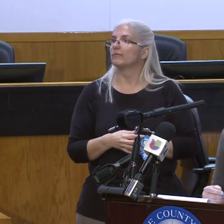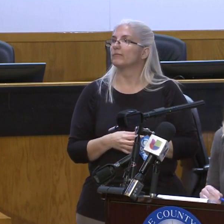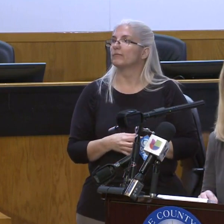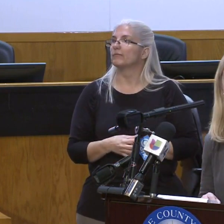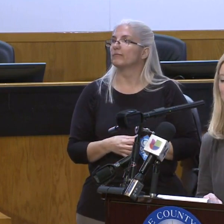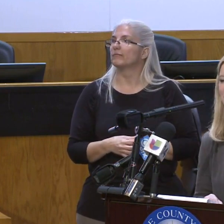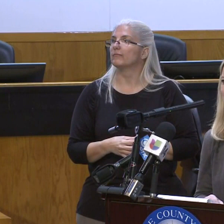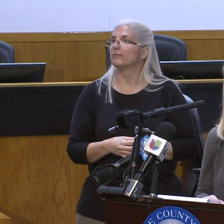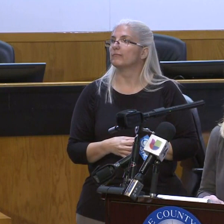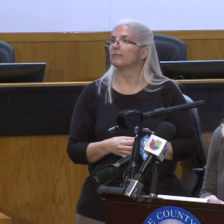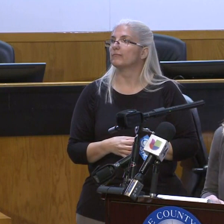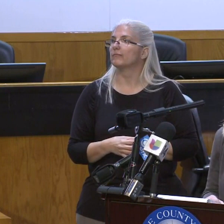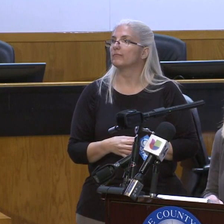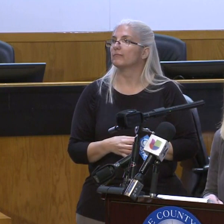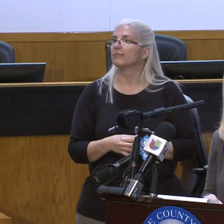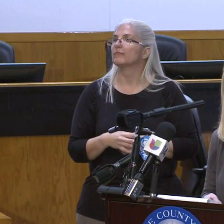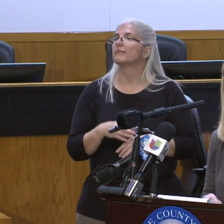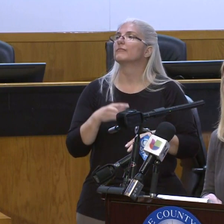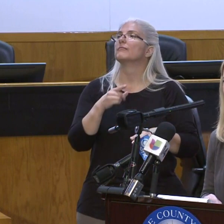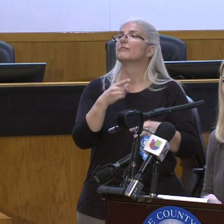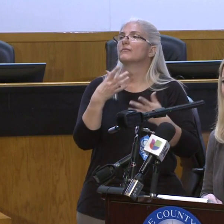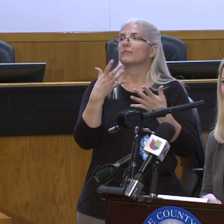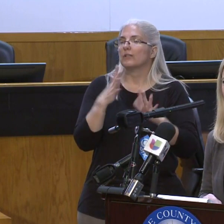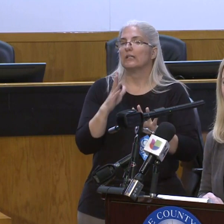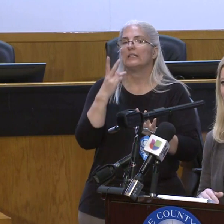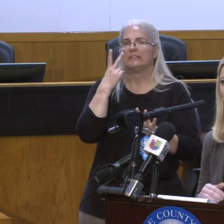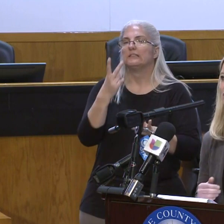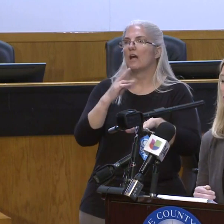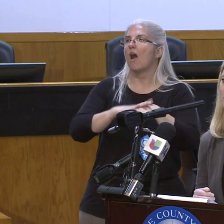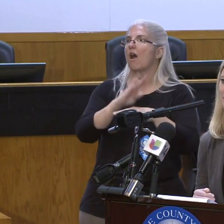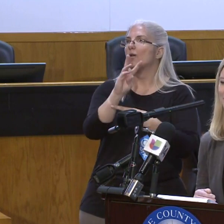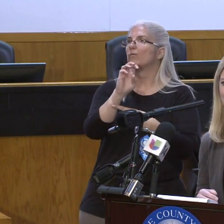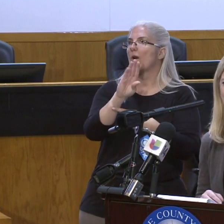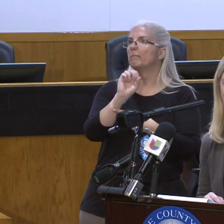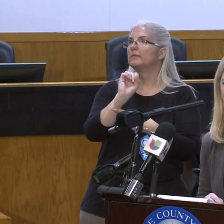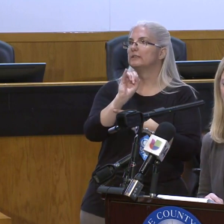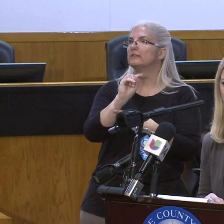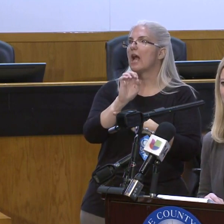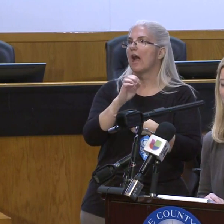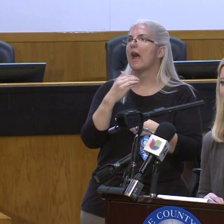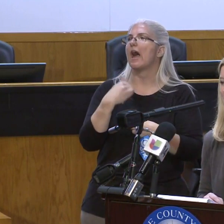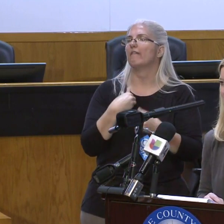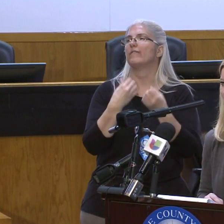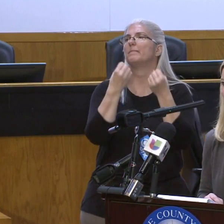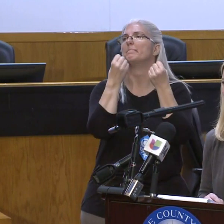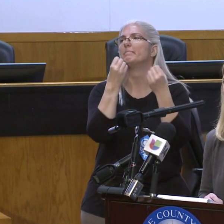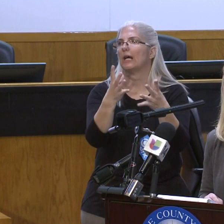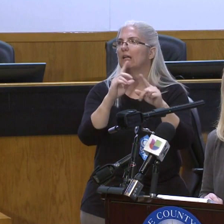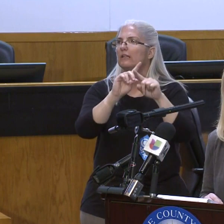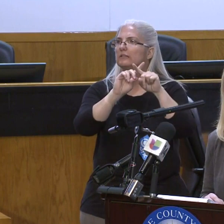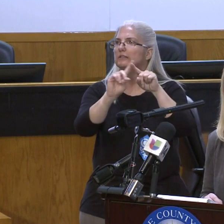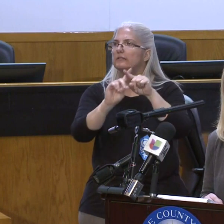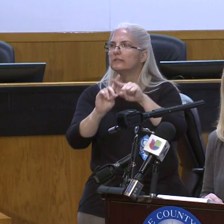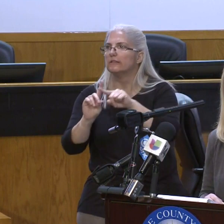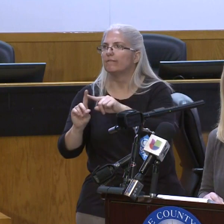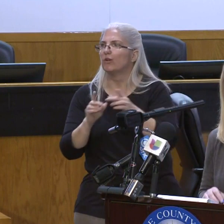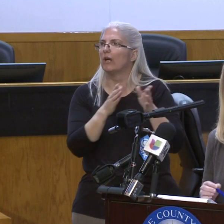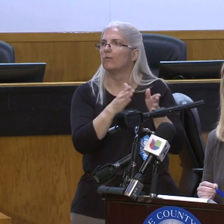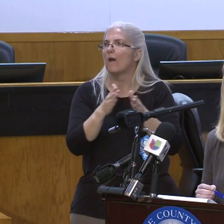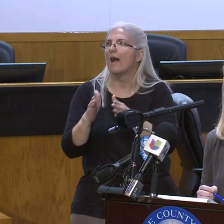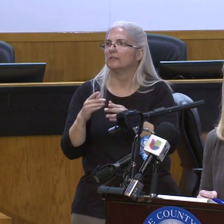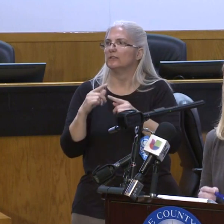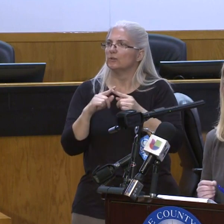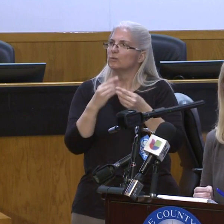I think you'll see on the current dashboard that in many ways it is reassuring that we are in a county with a